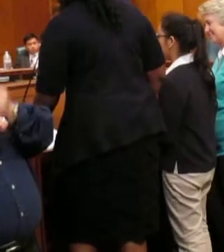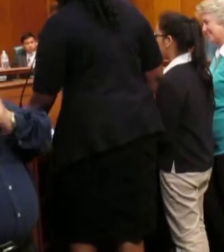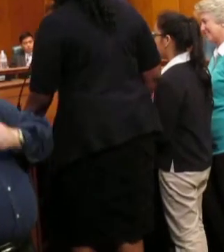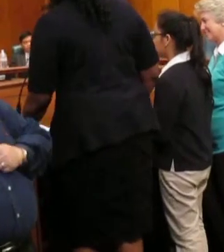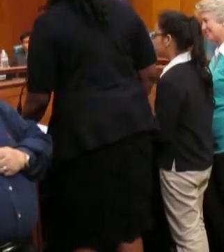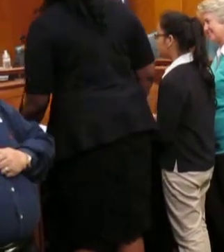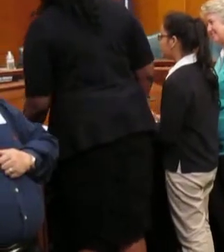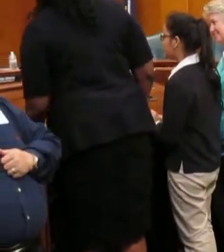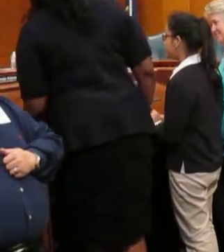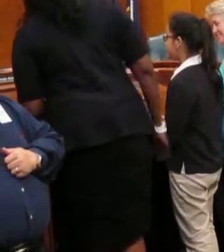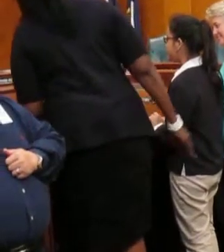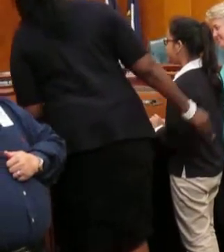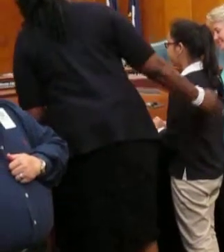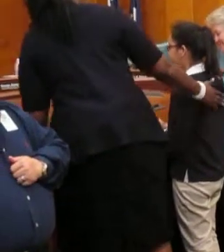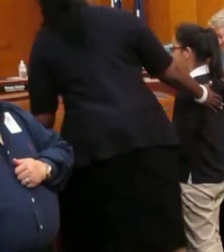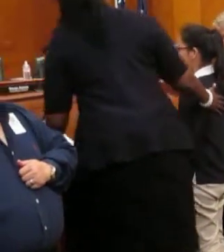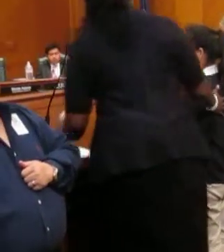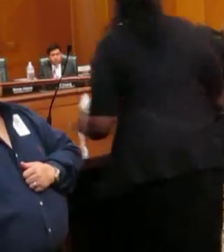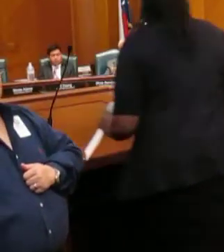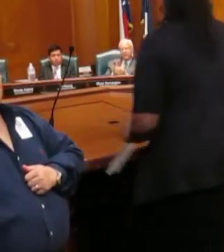Alexandria Toledo.